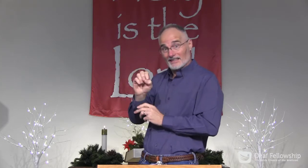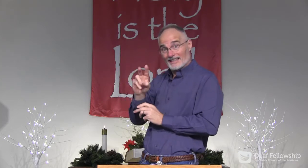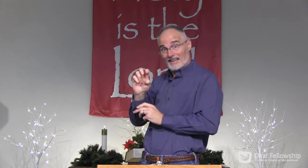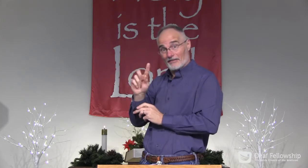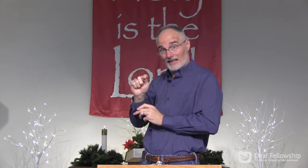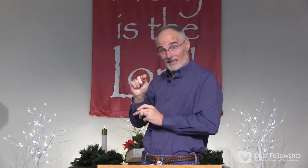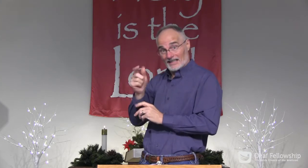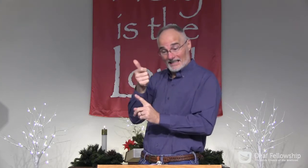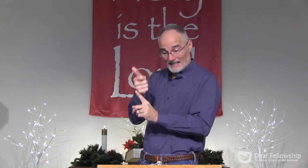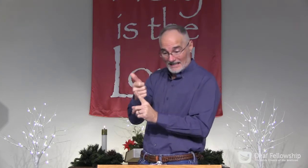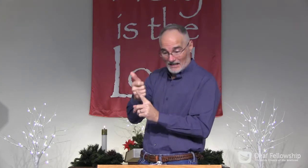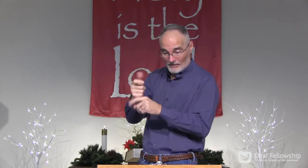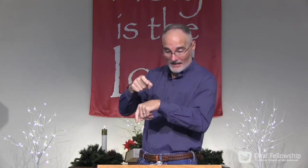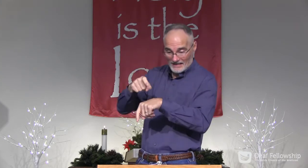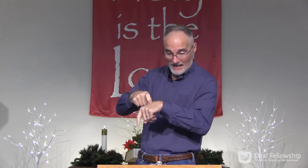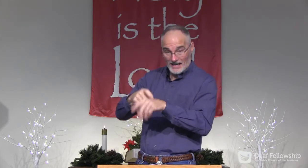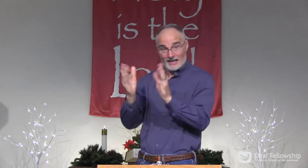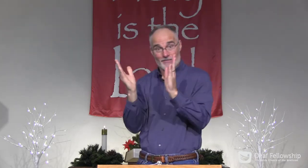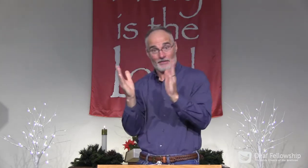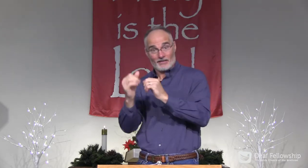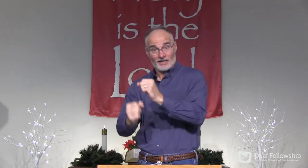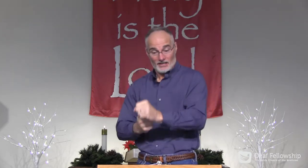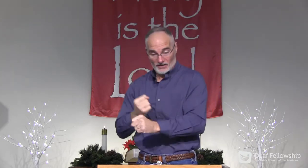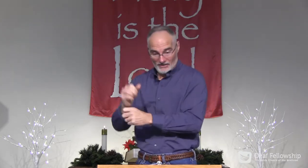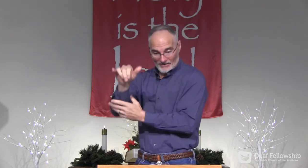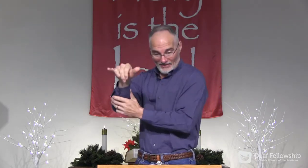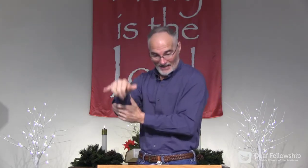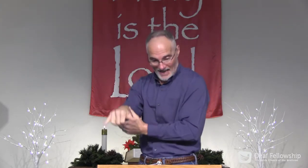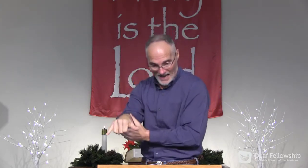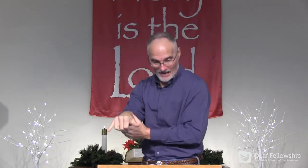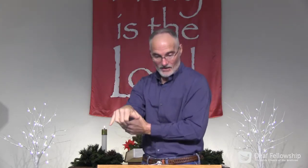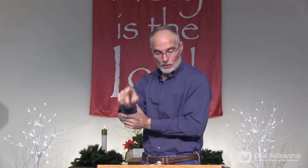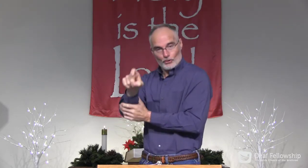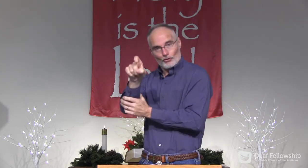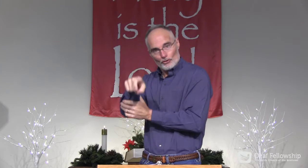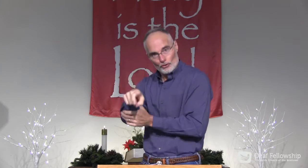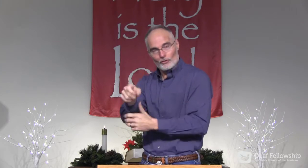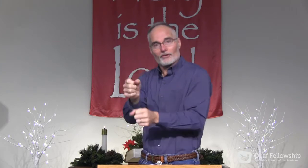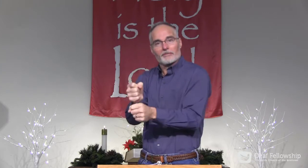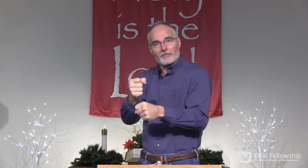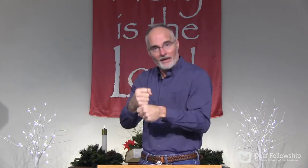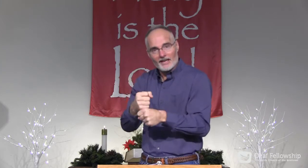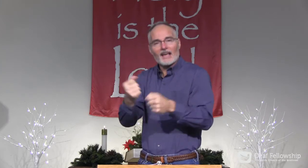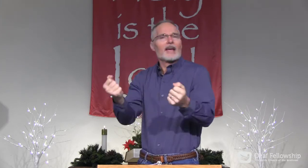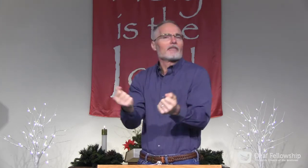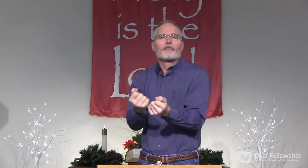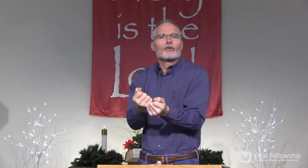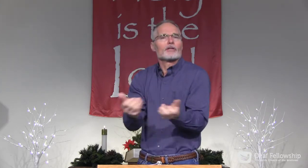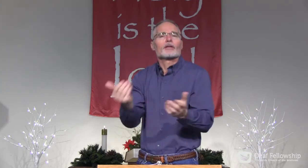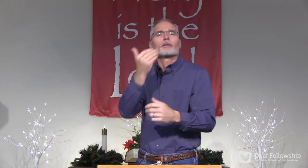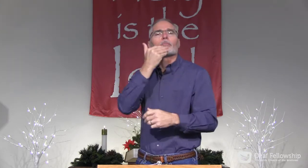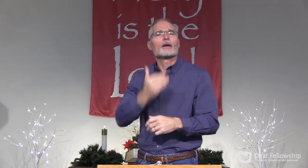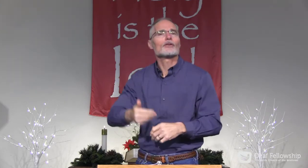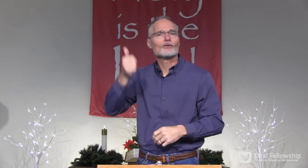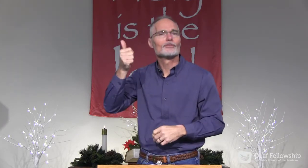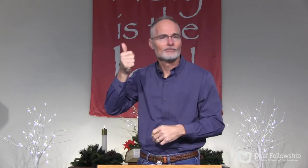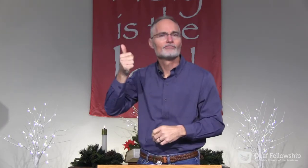thinking that Christmas, the event of Christmas itself, that's specific time of year